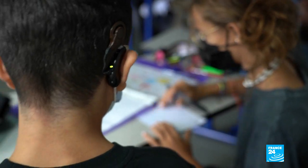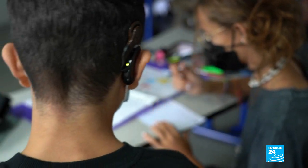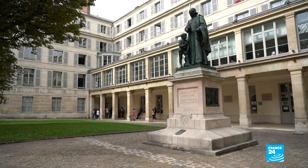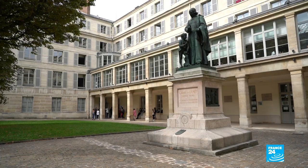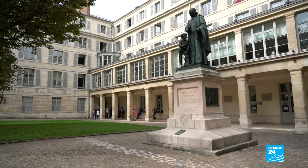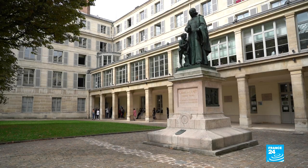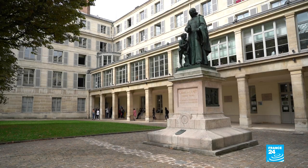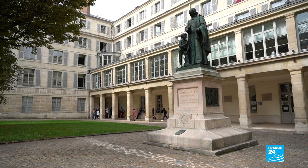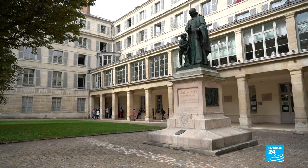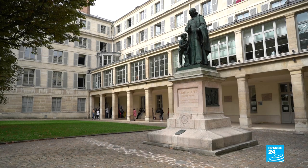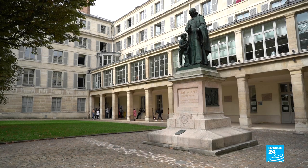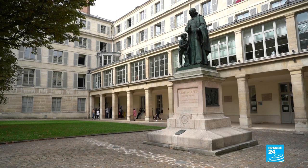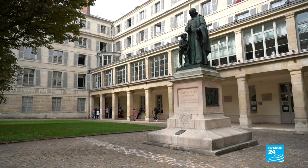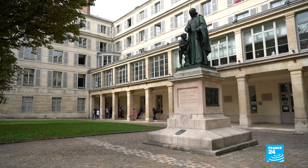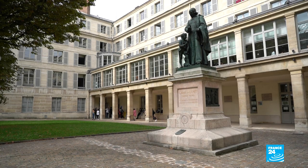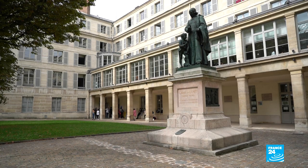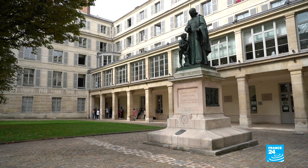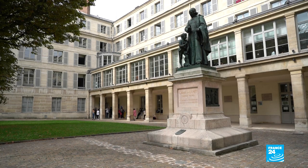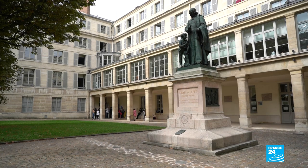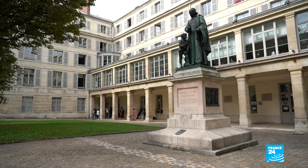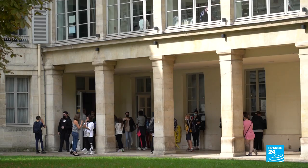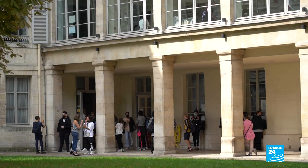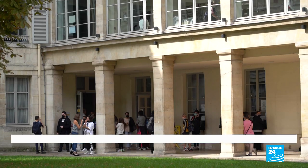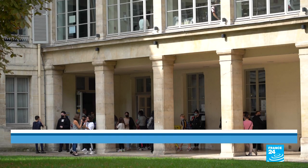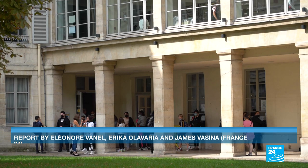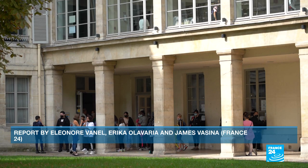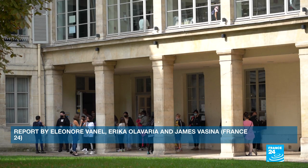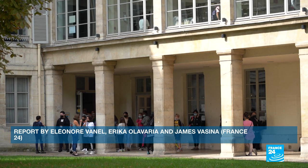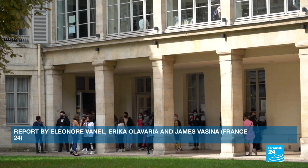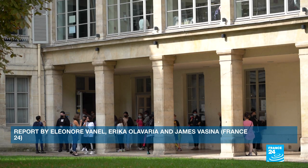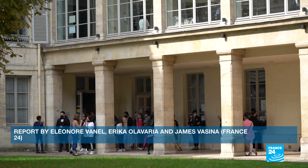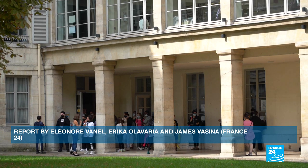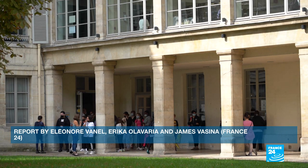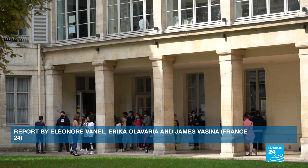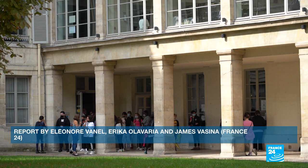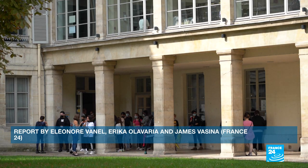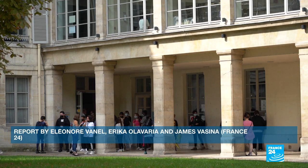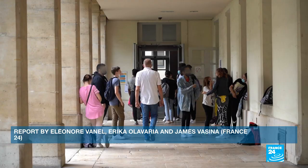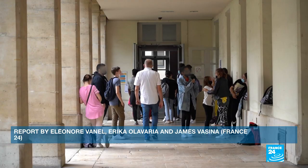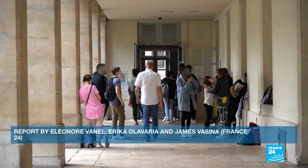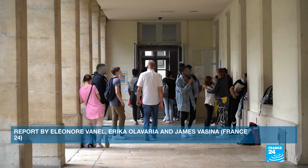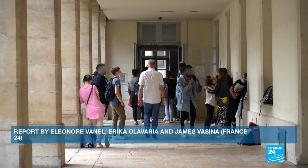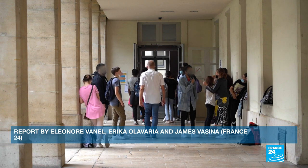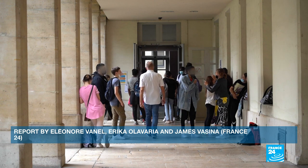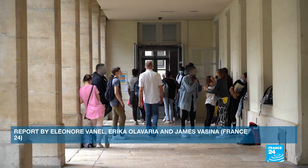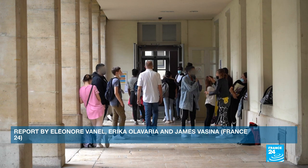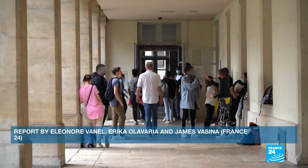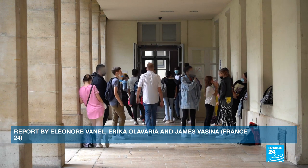staff, but also because command of sign language is very limited. Only a third of deaf people in the country can sign